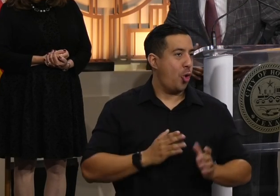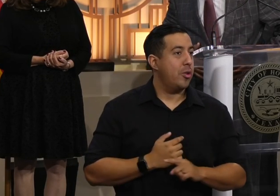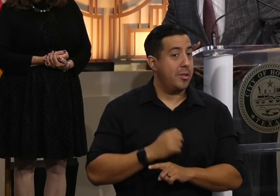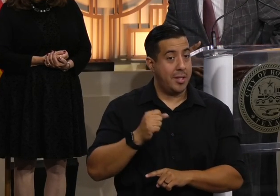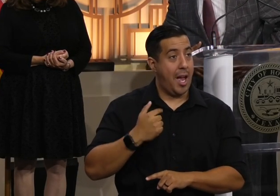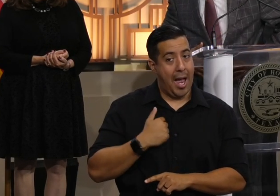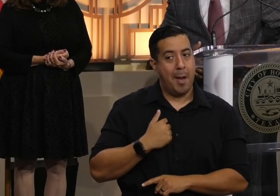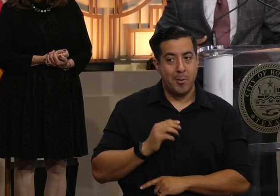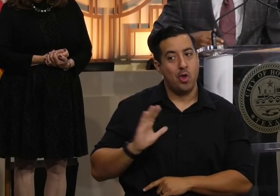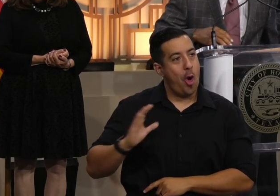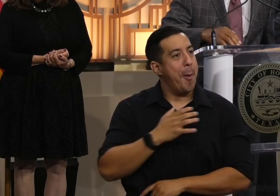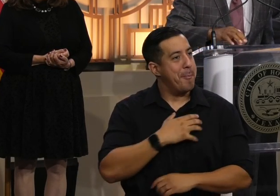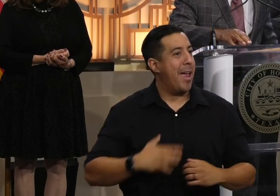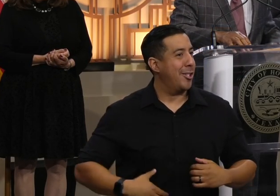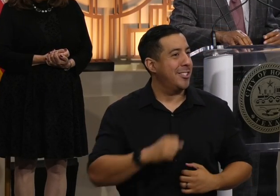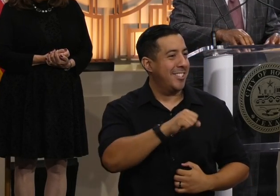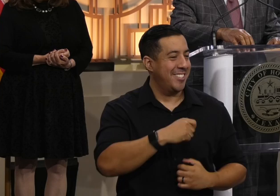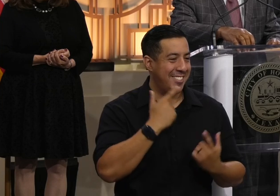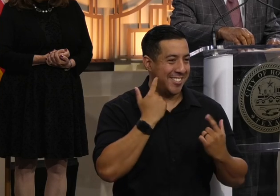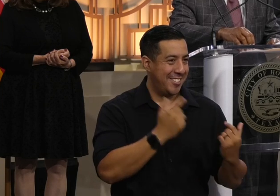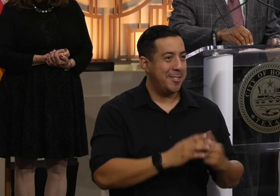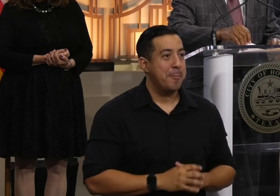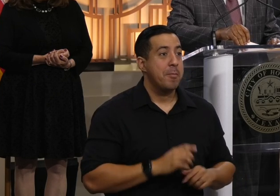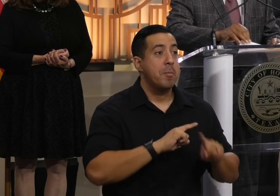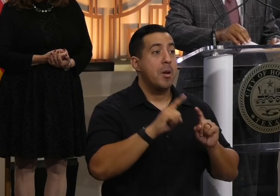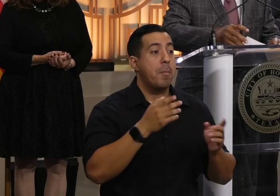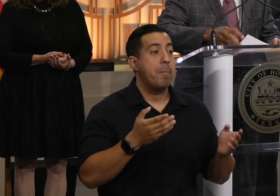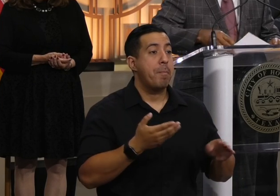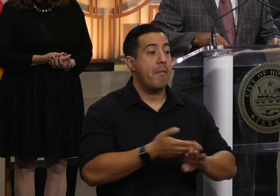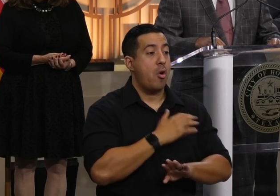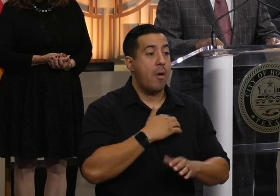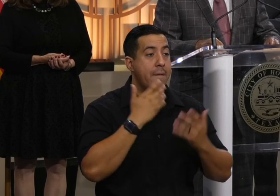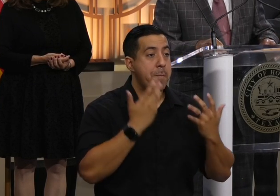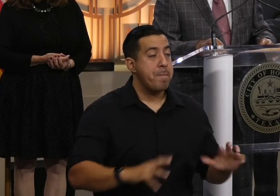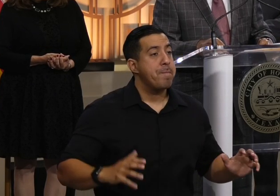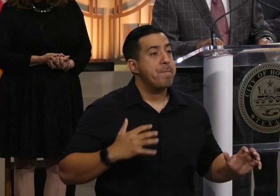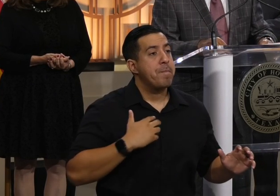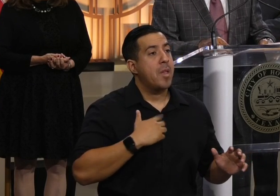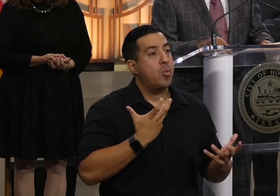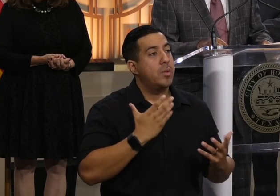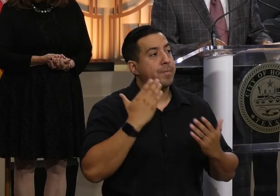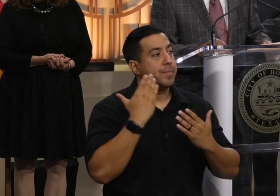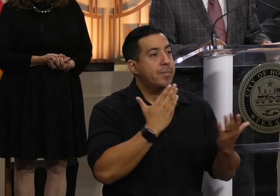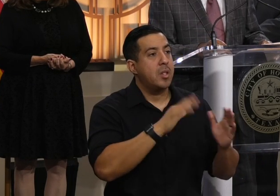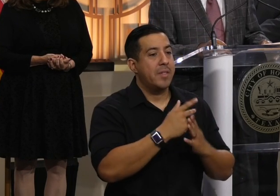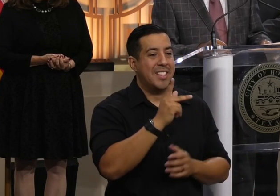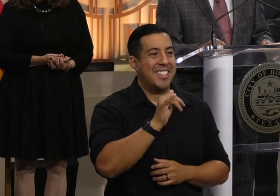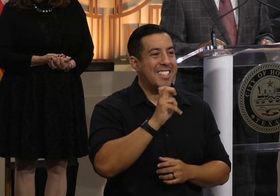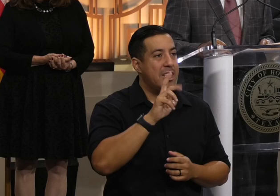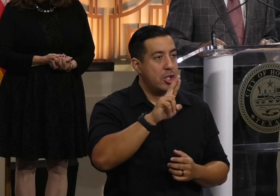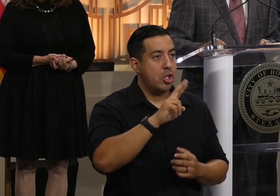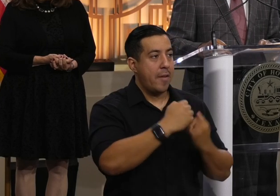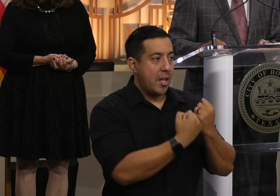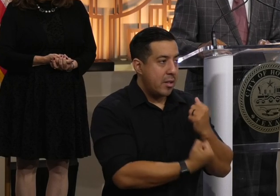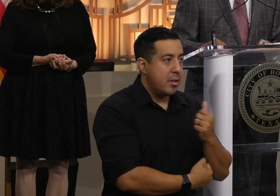hey, I am your mayor, OK? So, look, before closing, I want to acknowledge and give thanks to the Kinder Foundation again